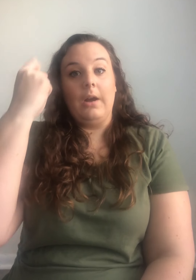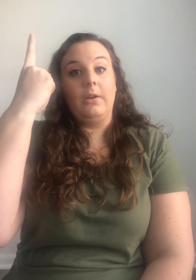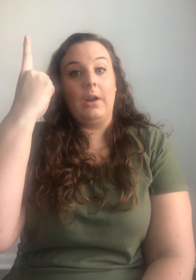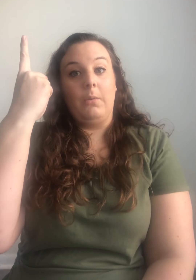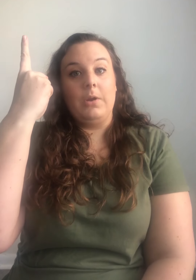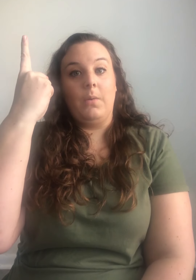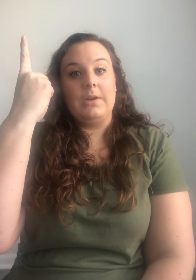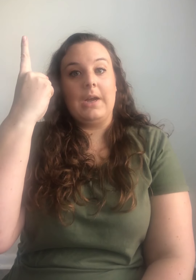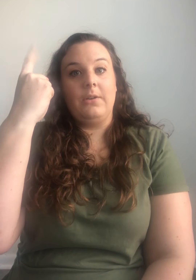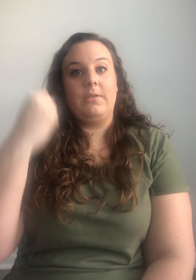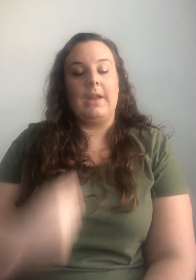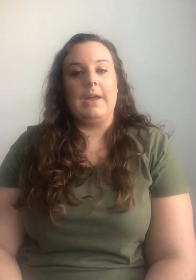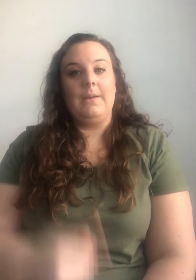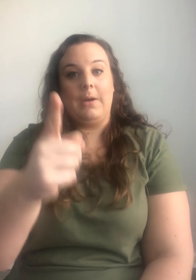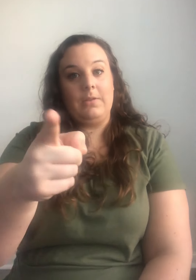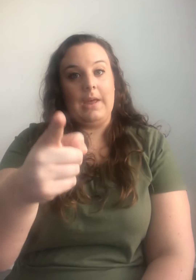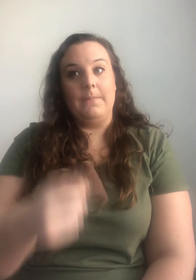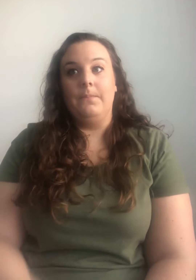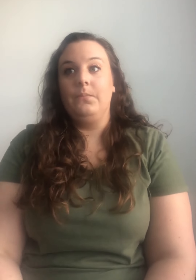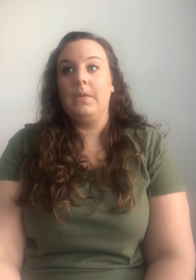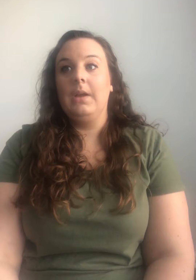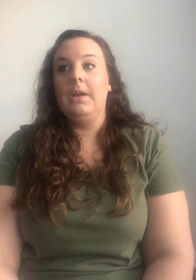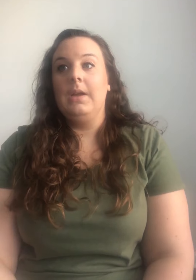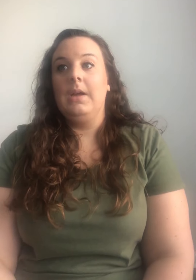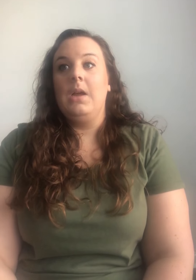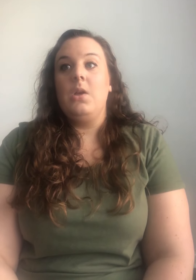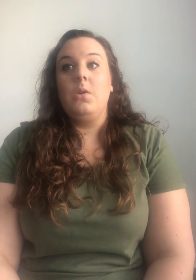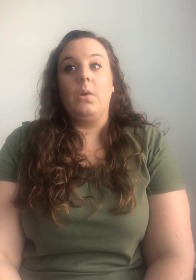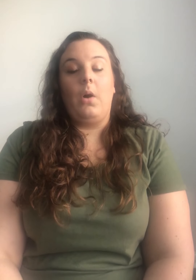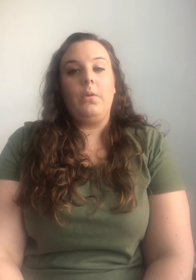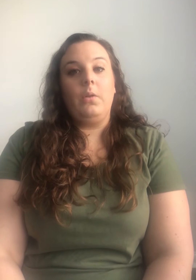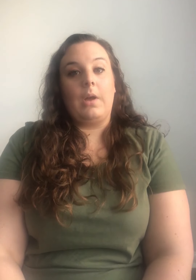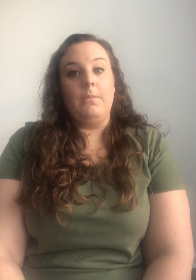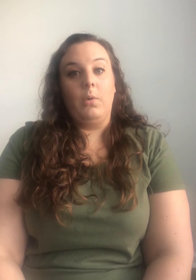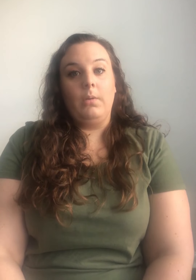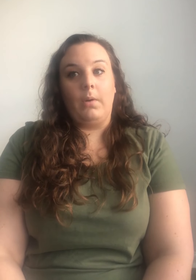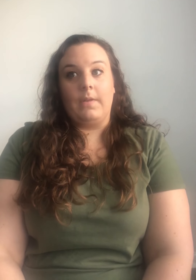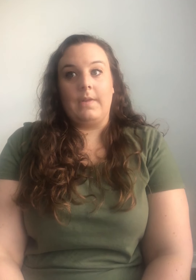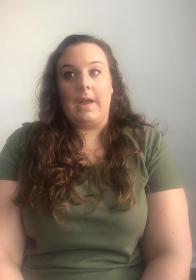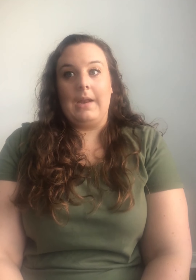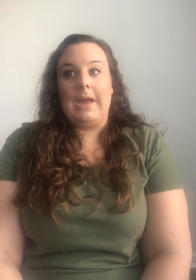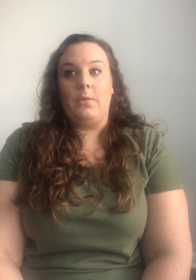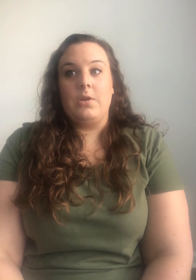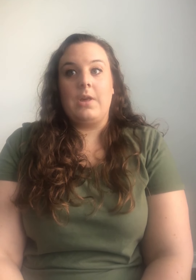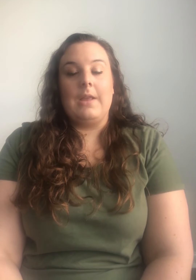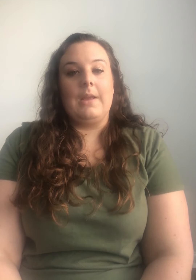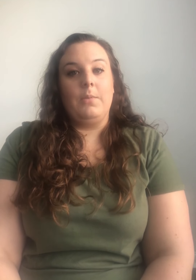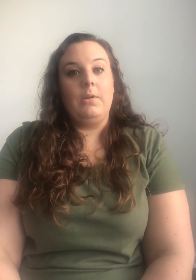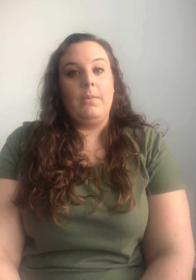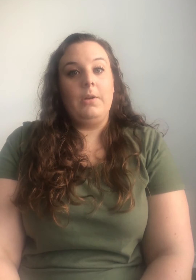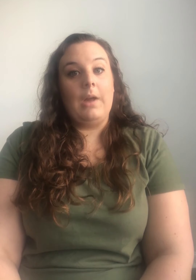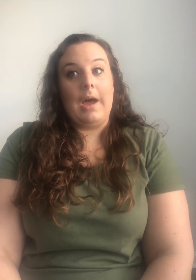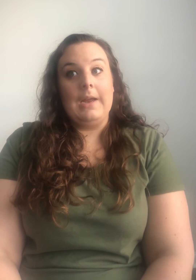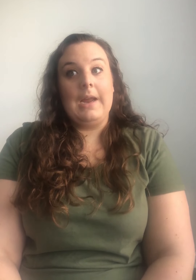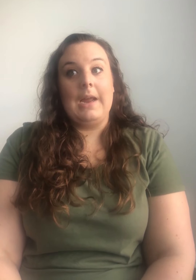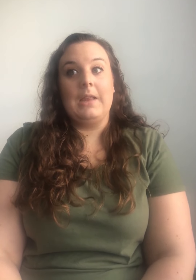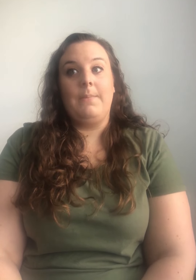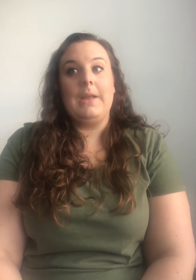What you want to understand about them. You could also look up more words in sign language at www.handspeak